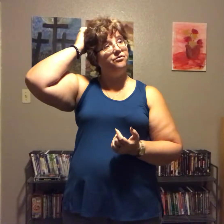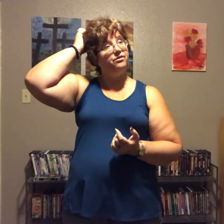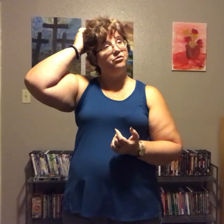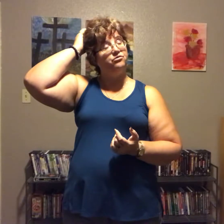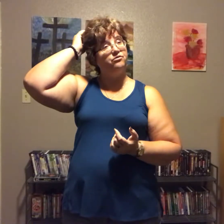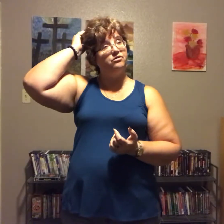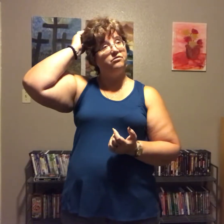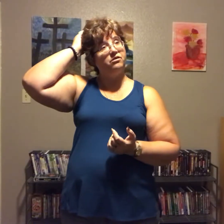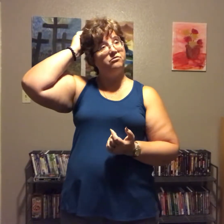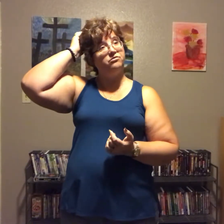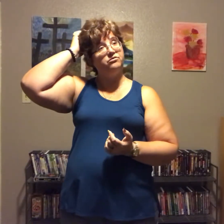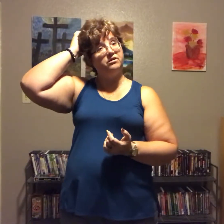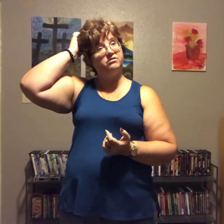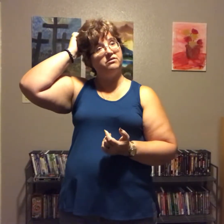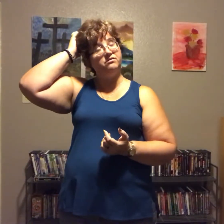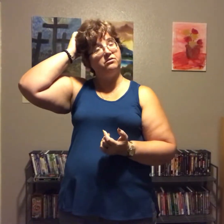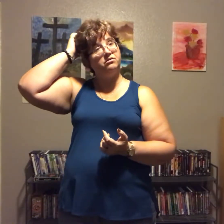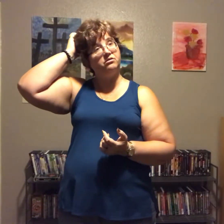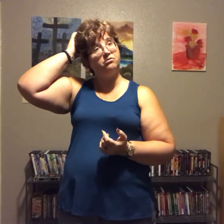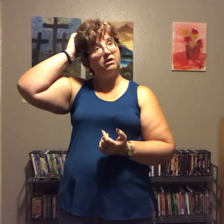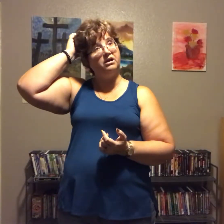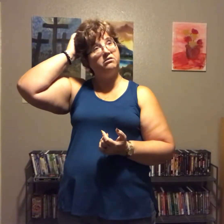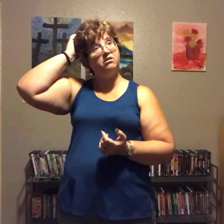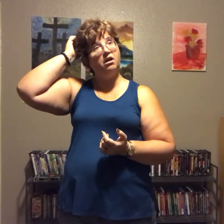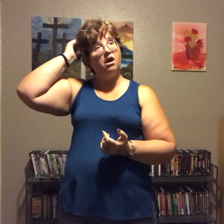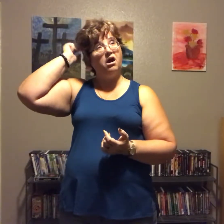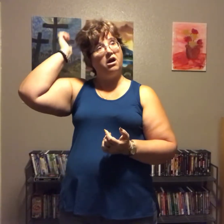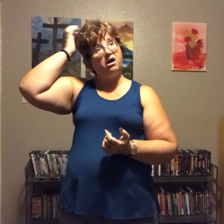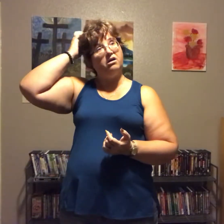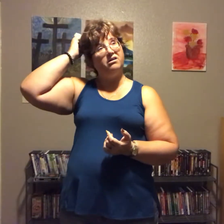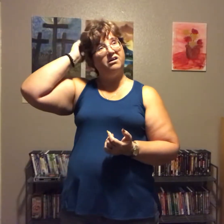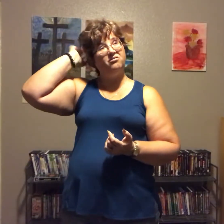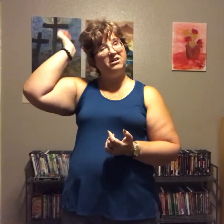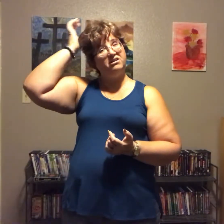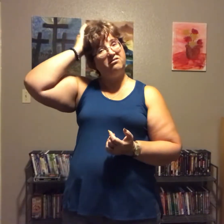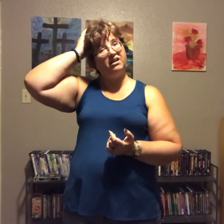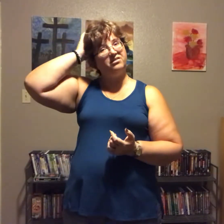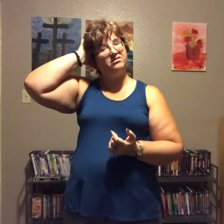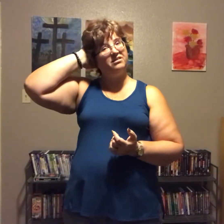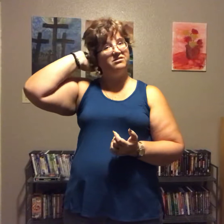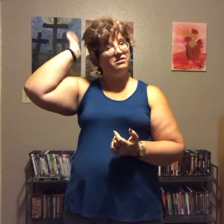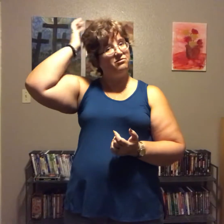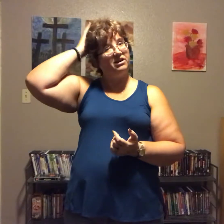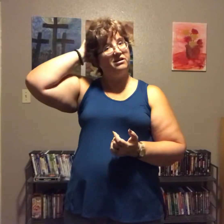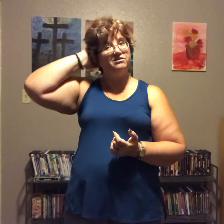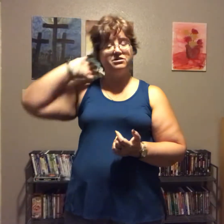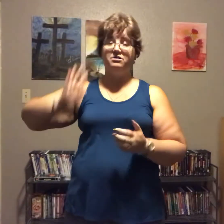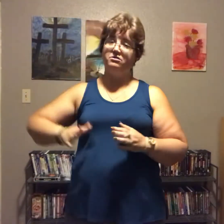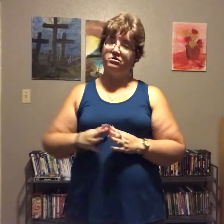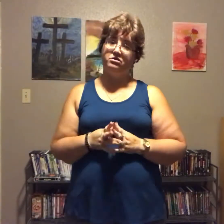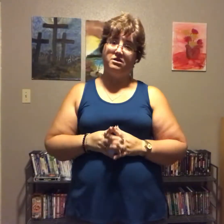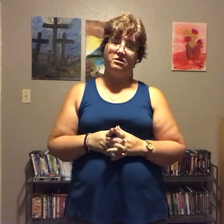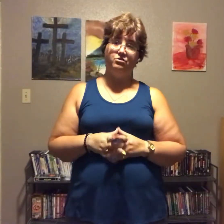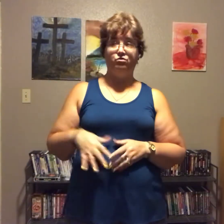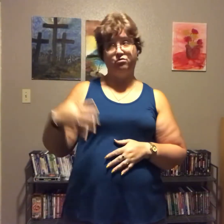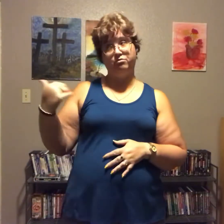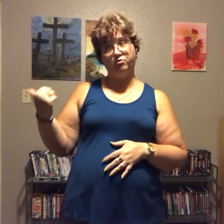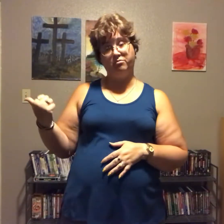there's the sea salt and zesty ranch I really don't like the zesty ranch and the good thing is there's more